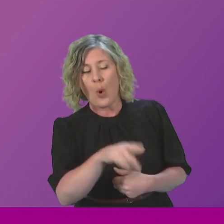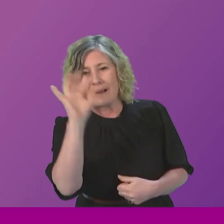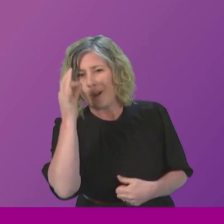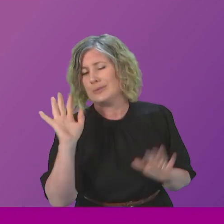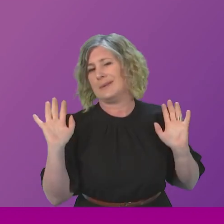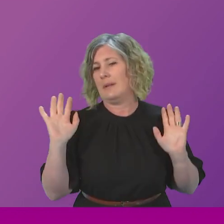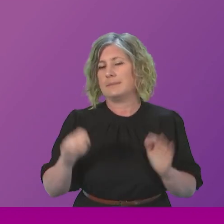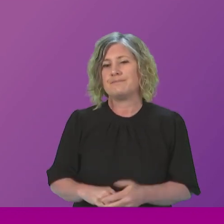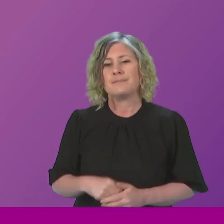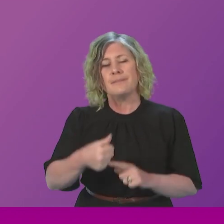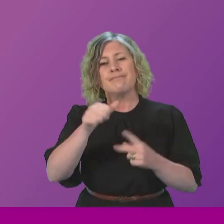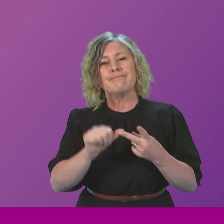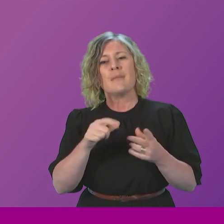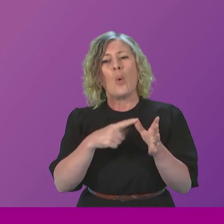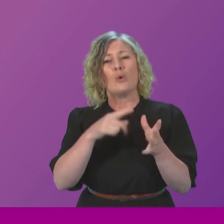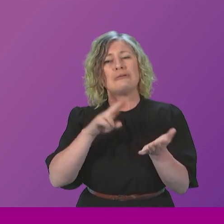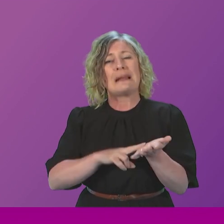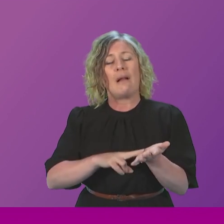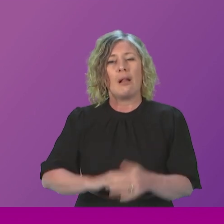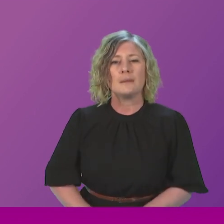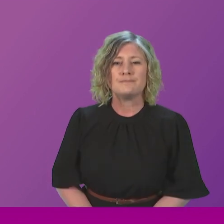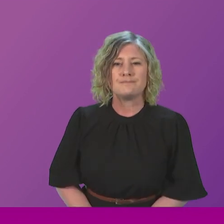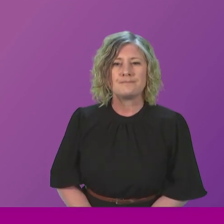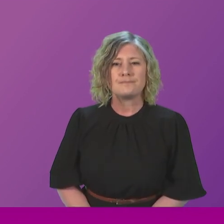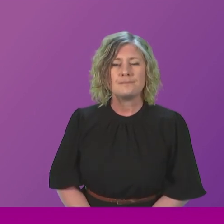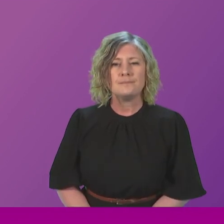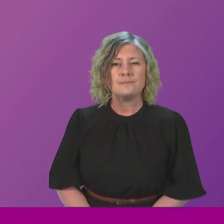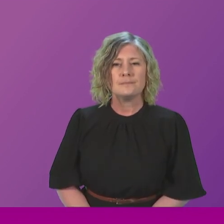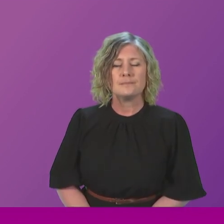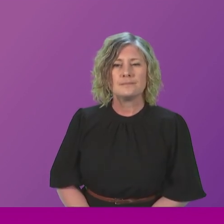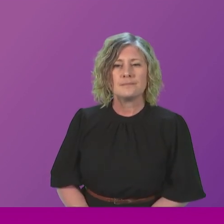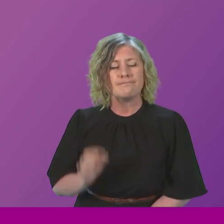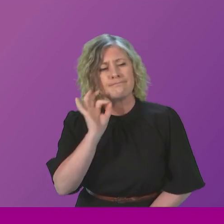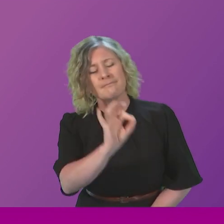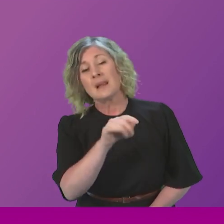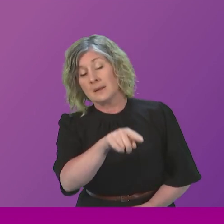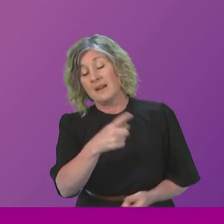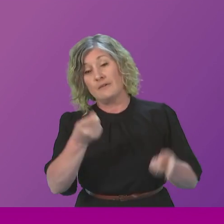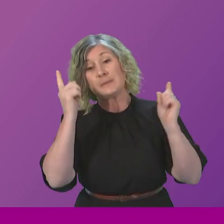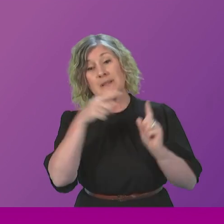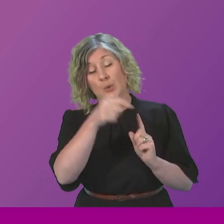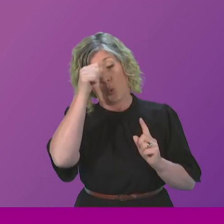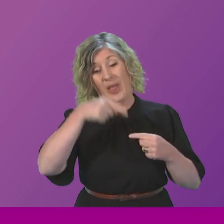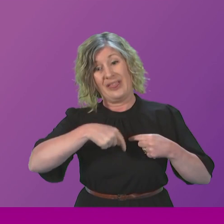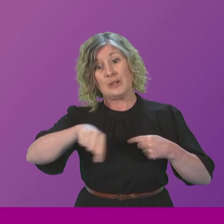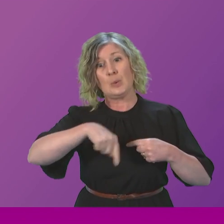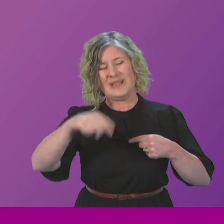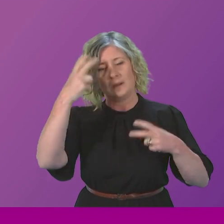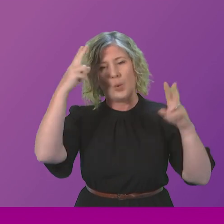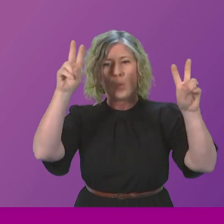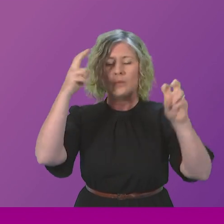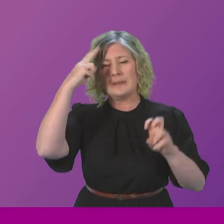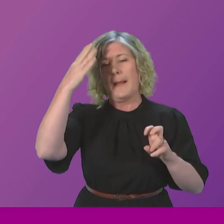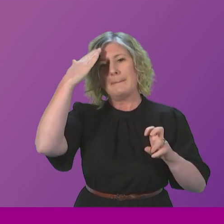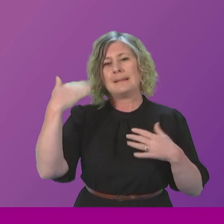government. Audrey Nicholl. Thank you. The First Minister will be aware that this week marks Mental Health Awareness